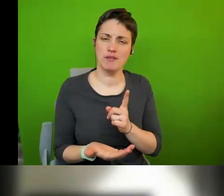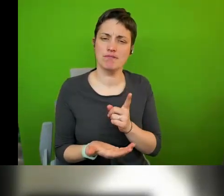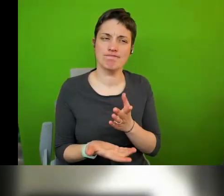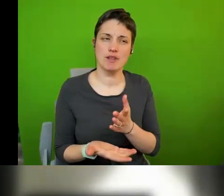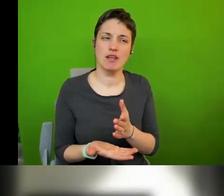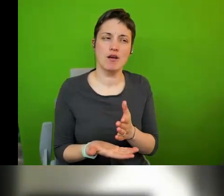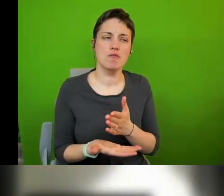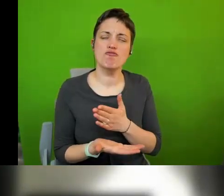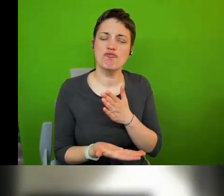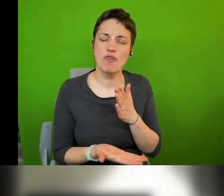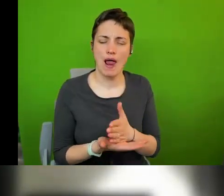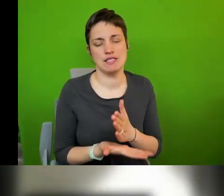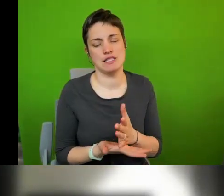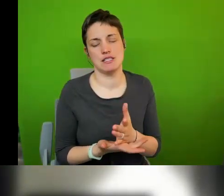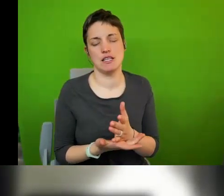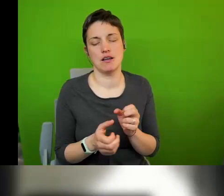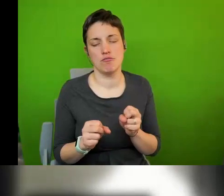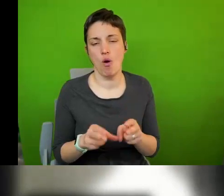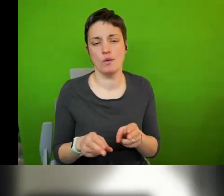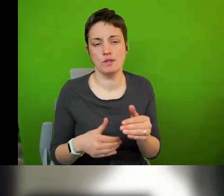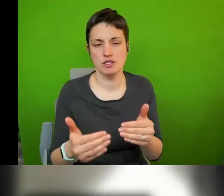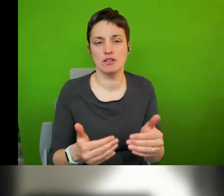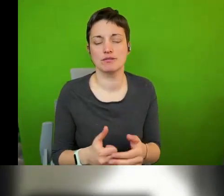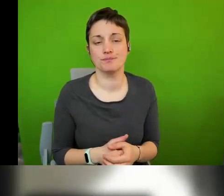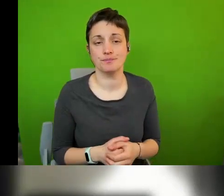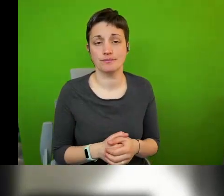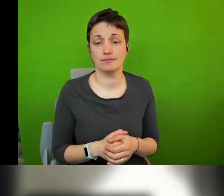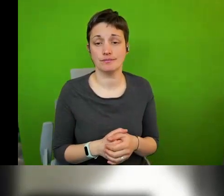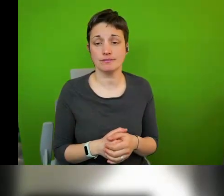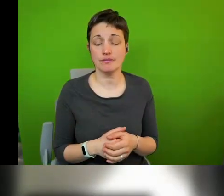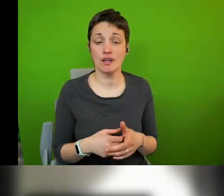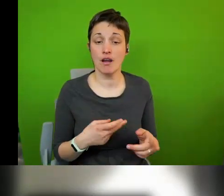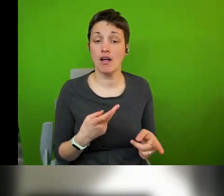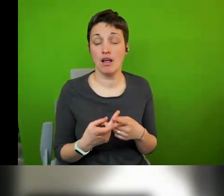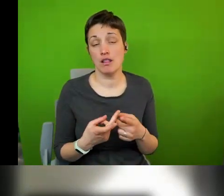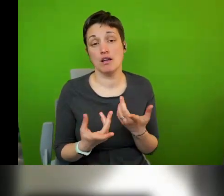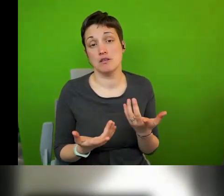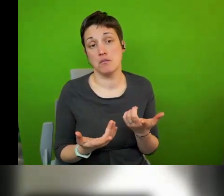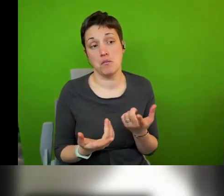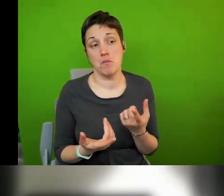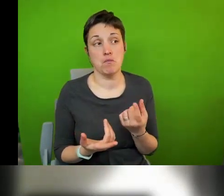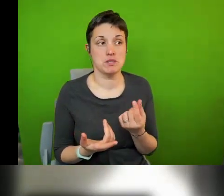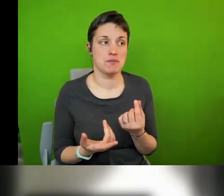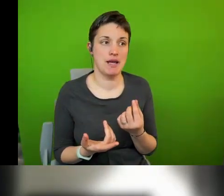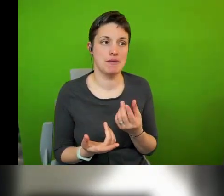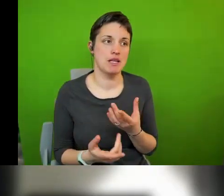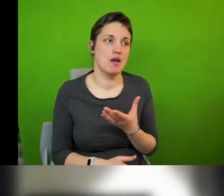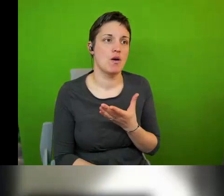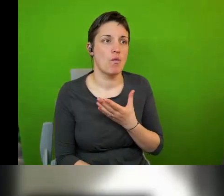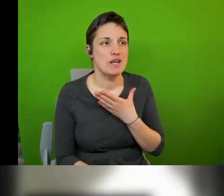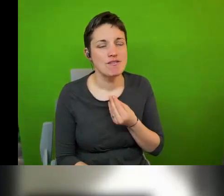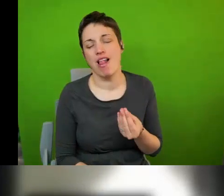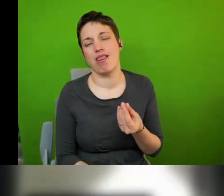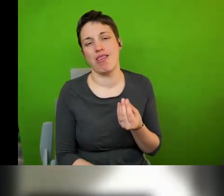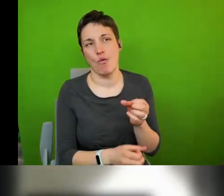um uh other approaches might perhaps be wishful and idealistic but not not